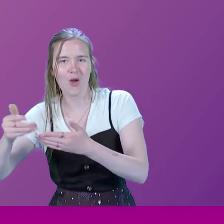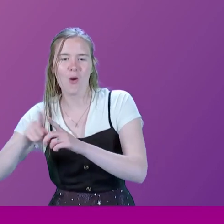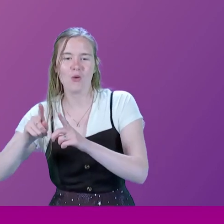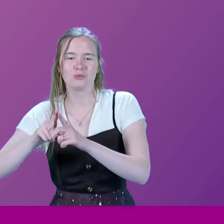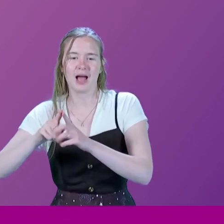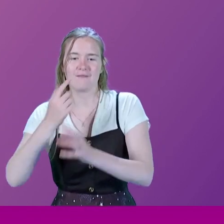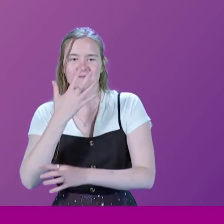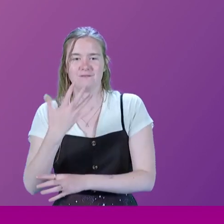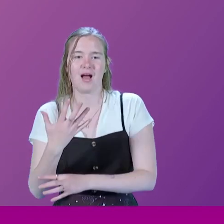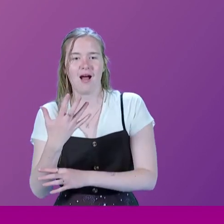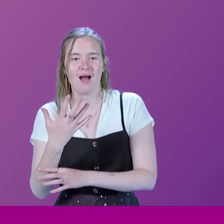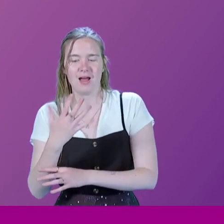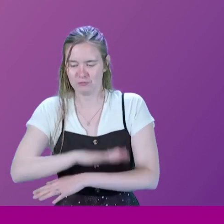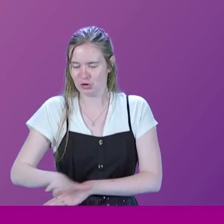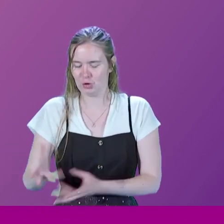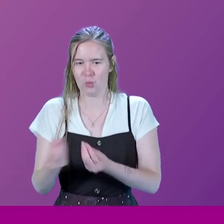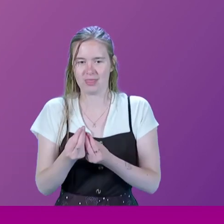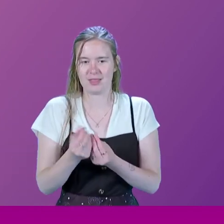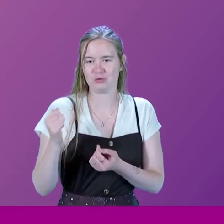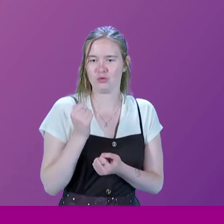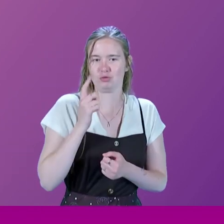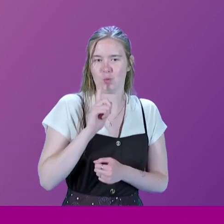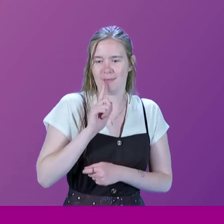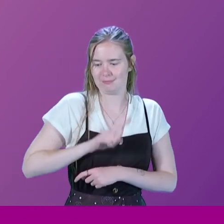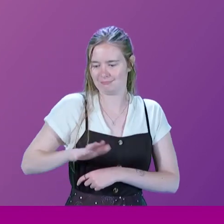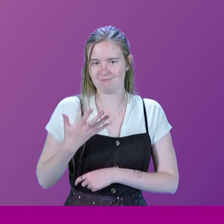having five children by a British woman, Scottish woman.